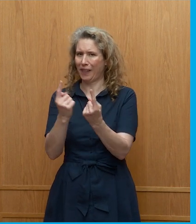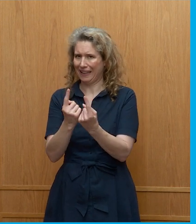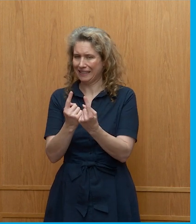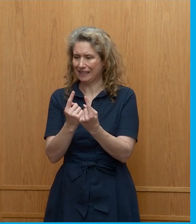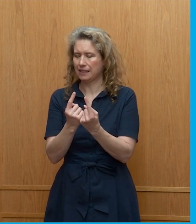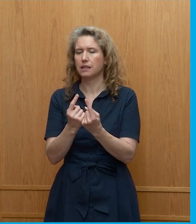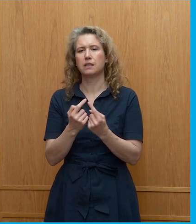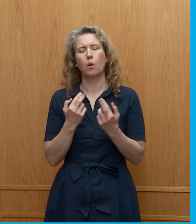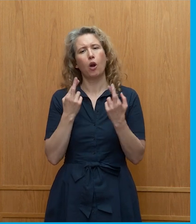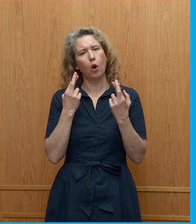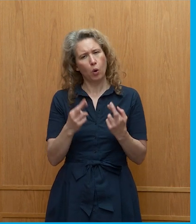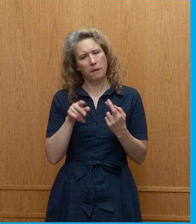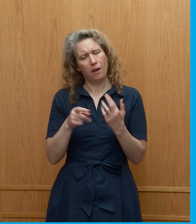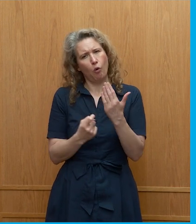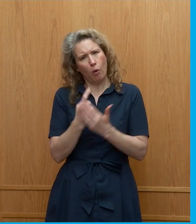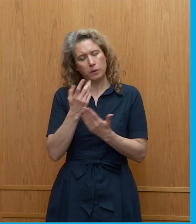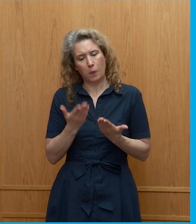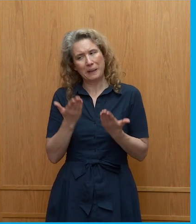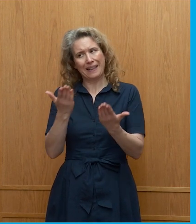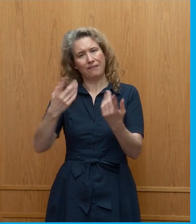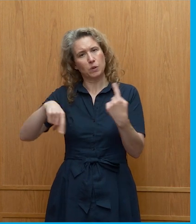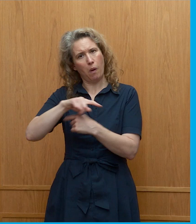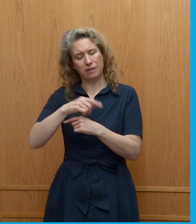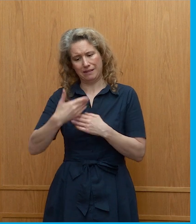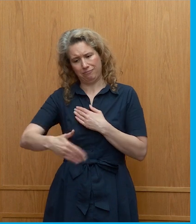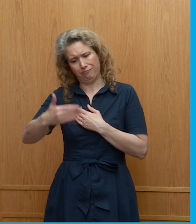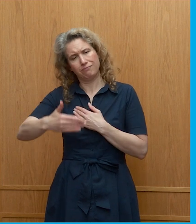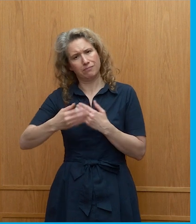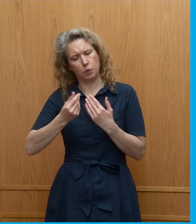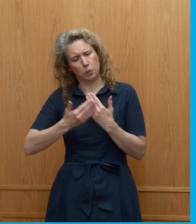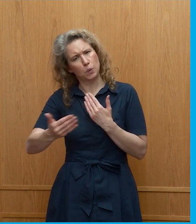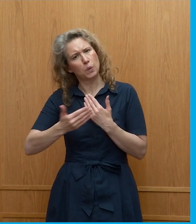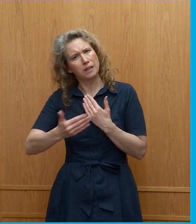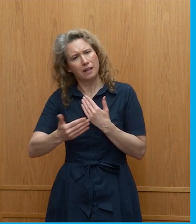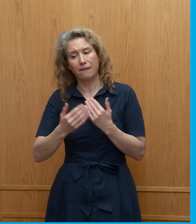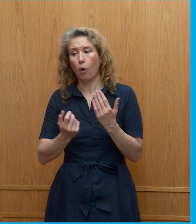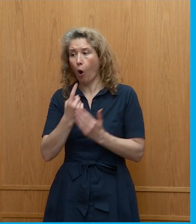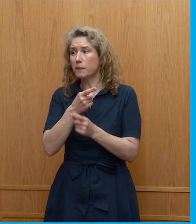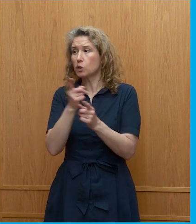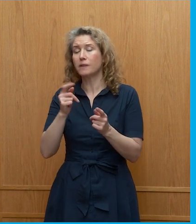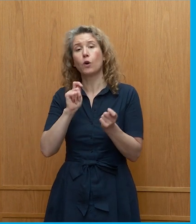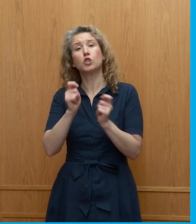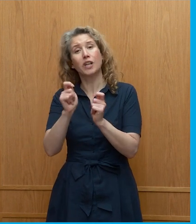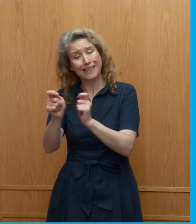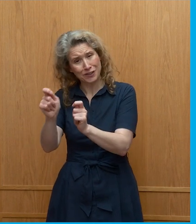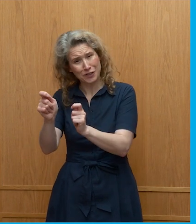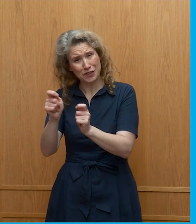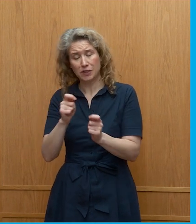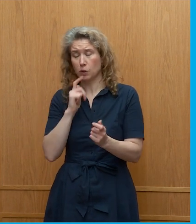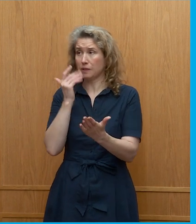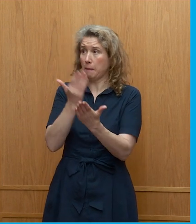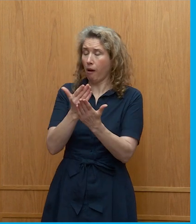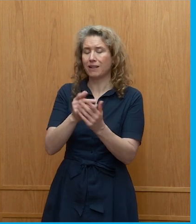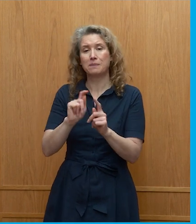that that opportunity will be given to us in the next year there will be opportunities for for people to change that demand and for both